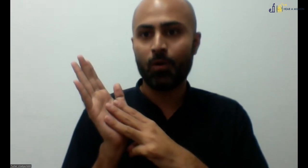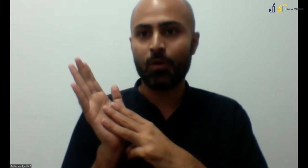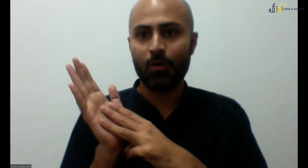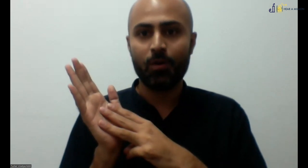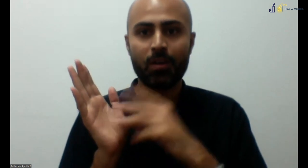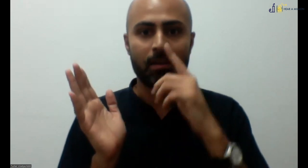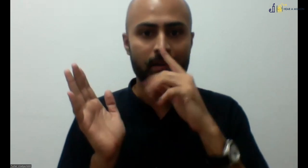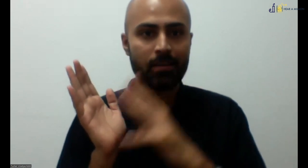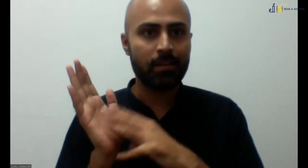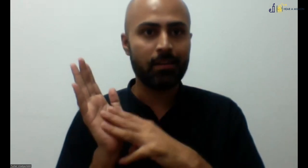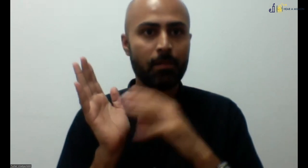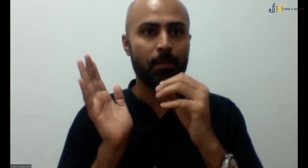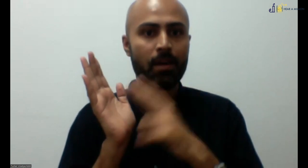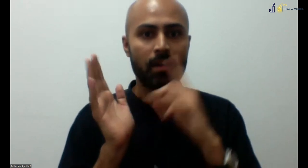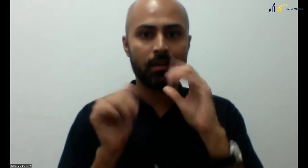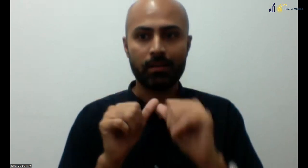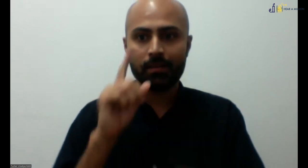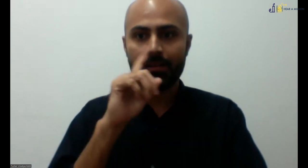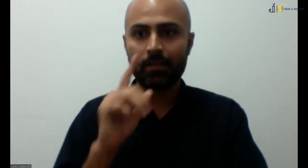Now, I would like to welcome Monica.